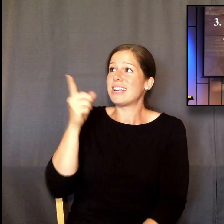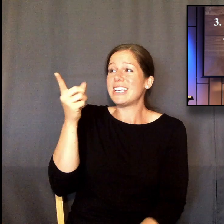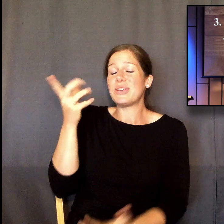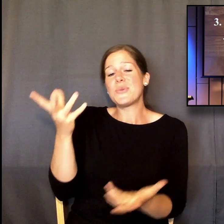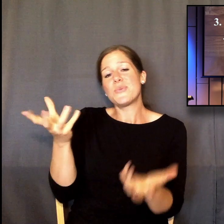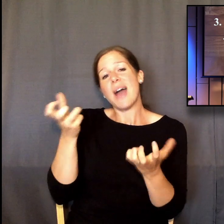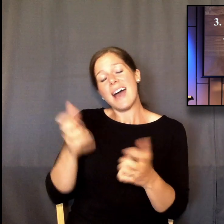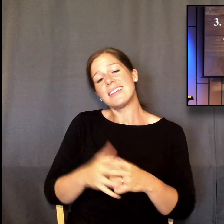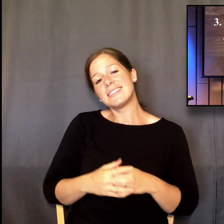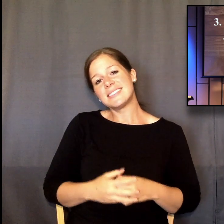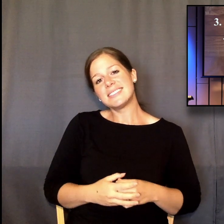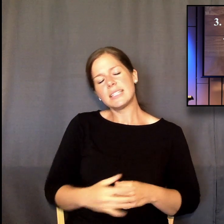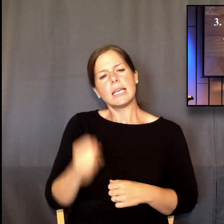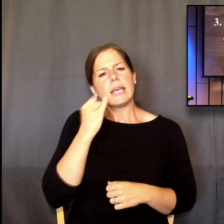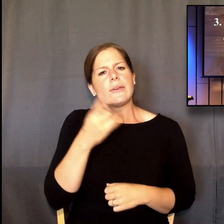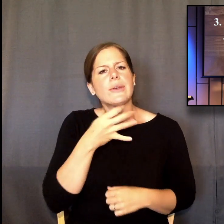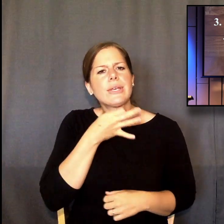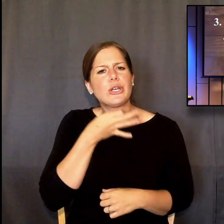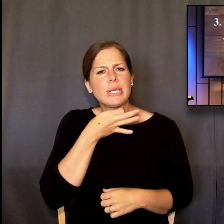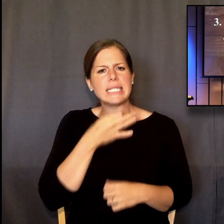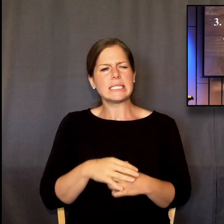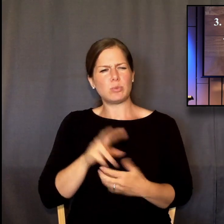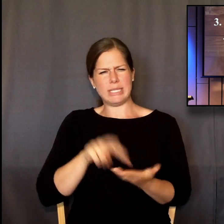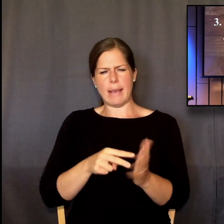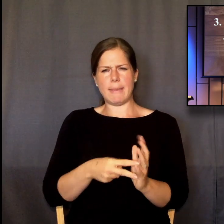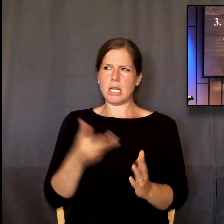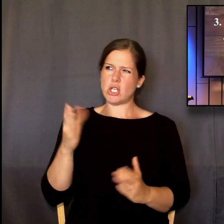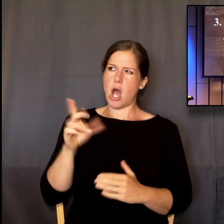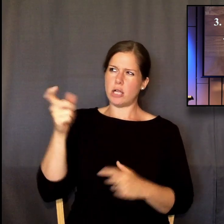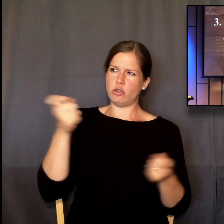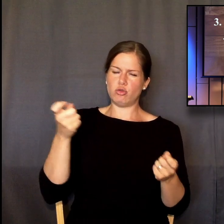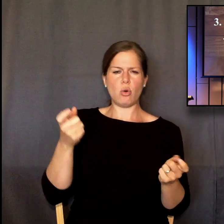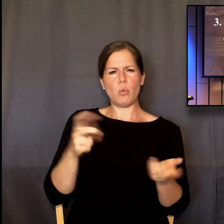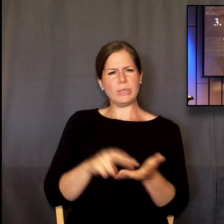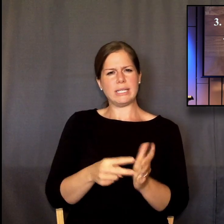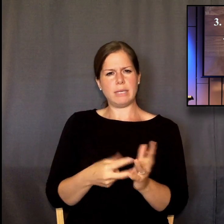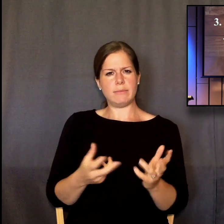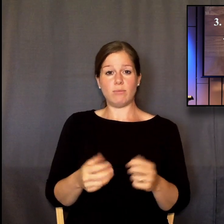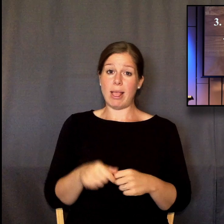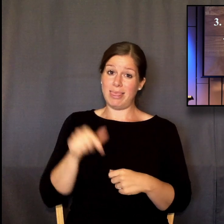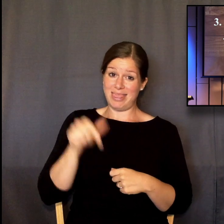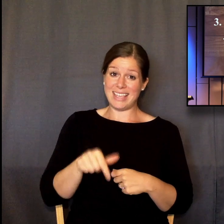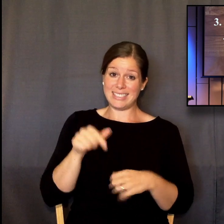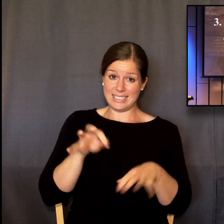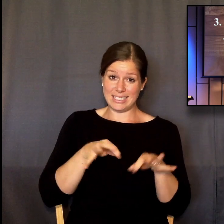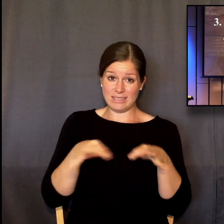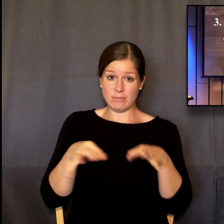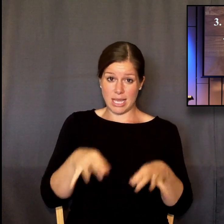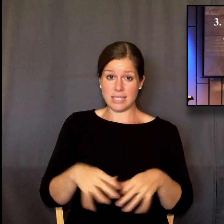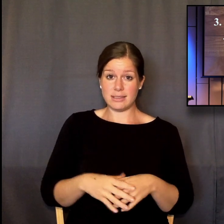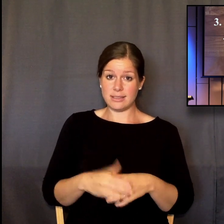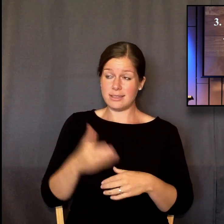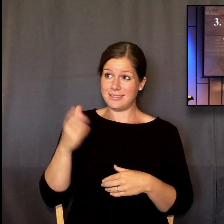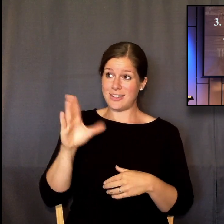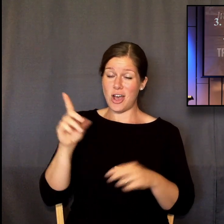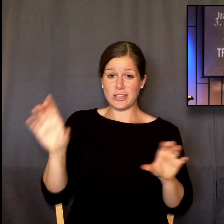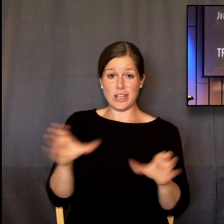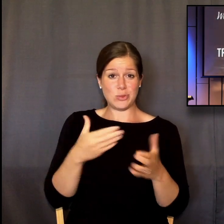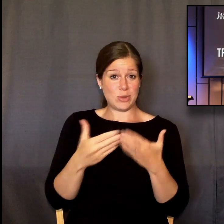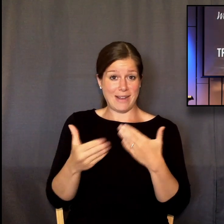If you're wondering what it means for God to be in control, this is it. God does whatever God wants. Ephesians